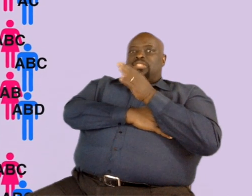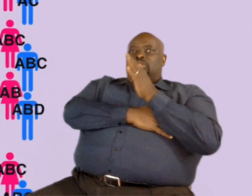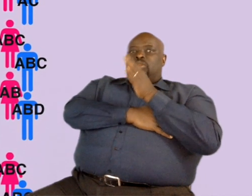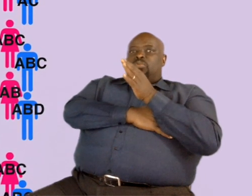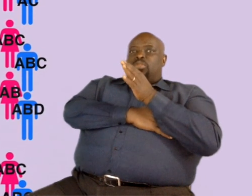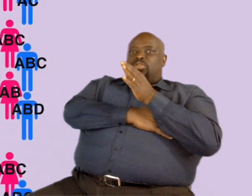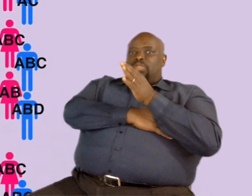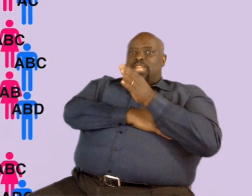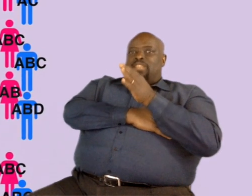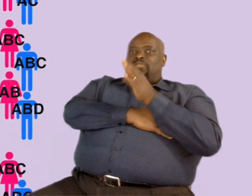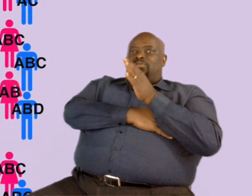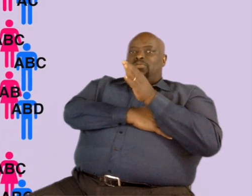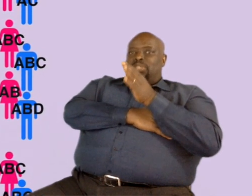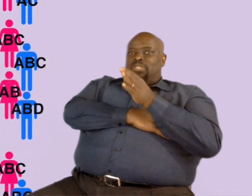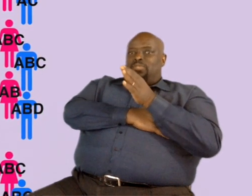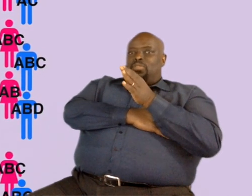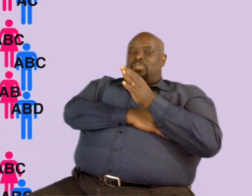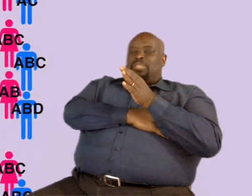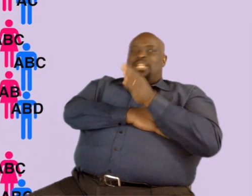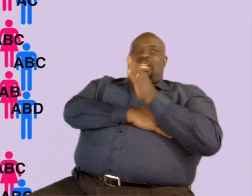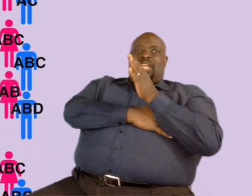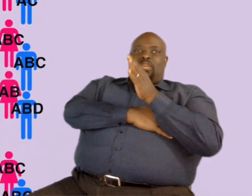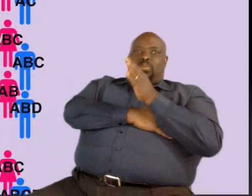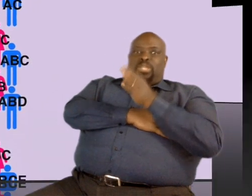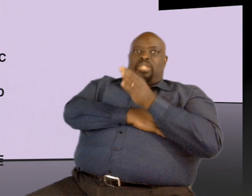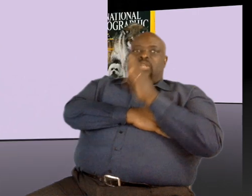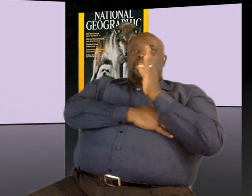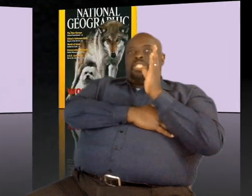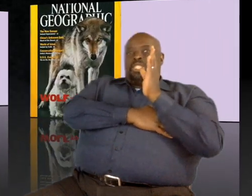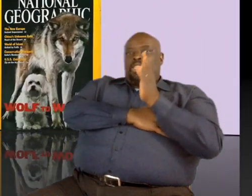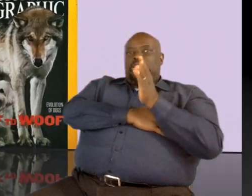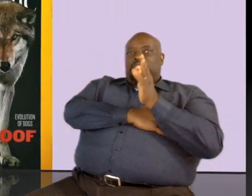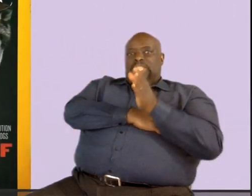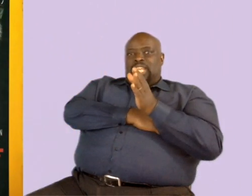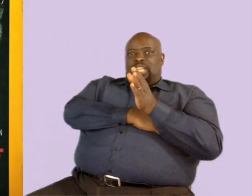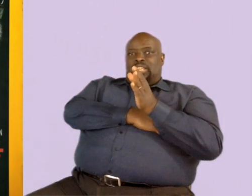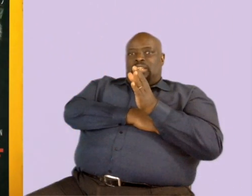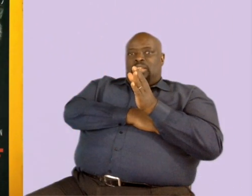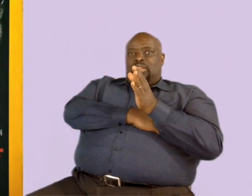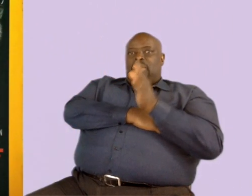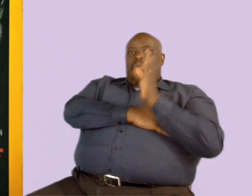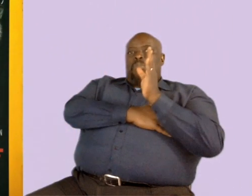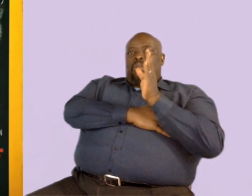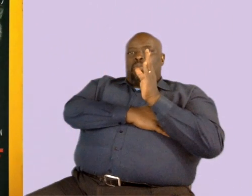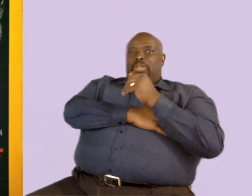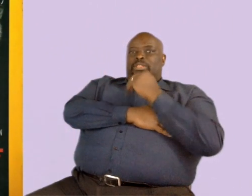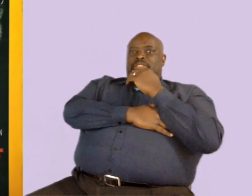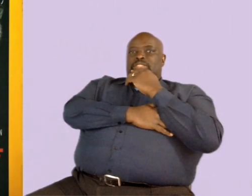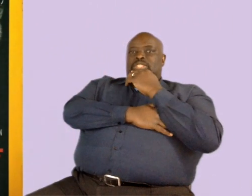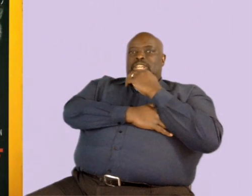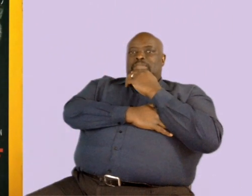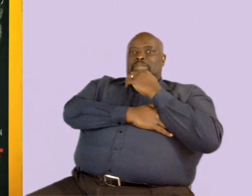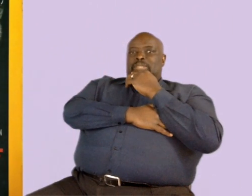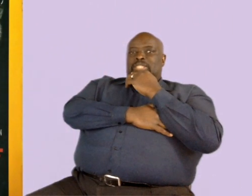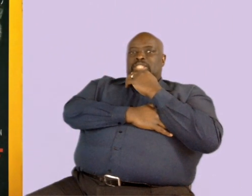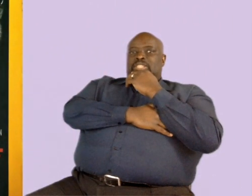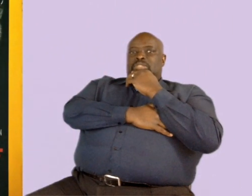were created fully formed like we see today, but with some ability to